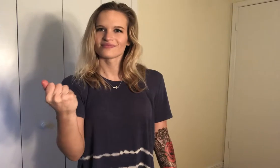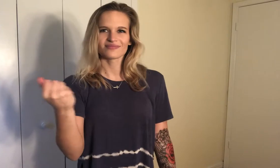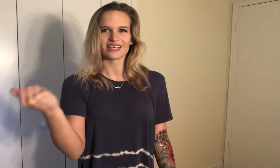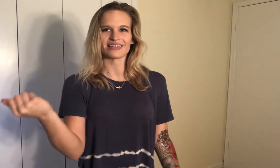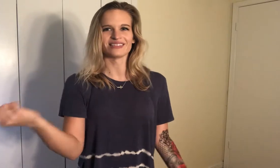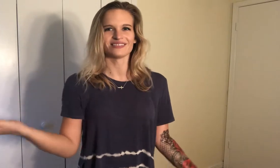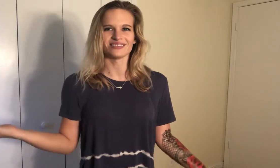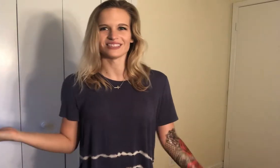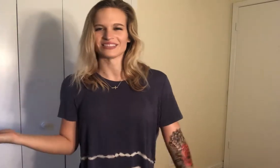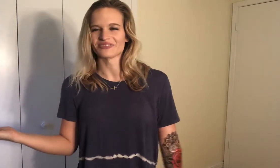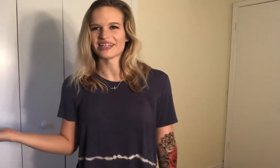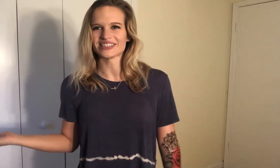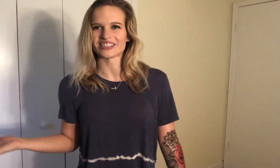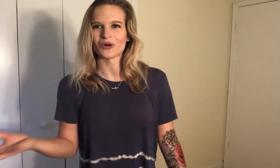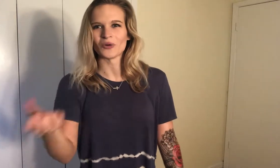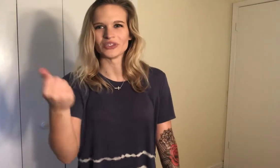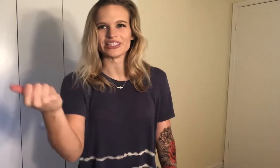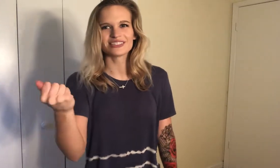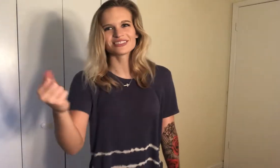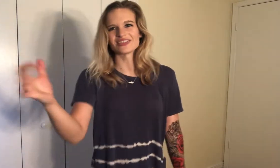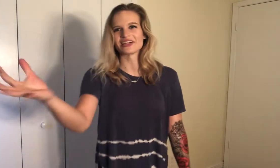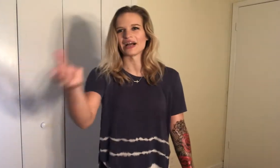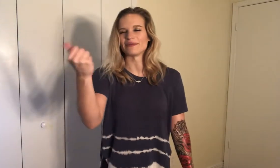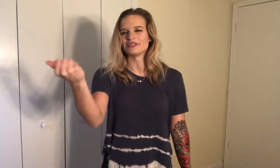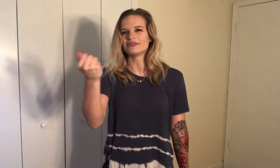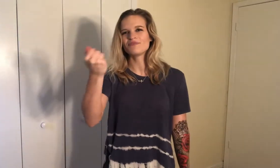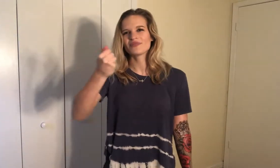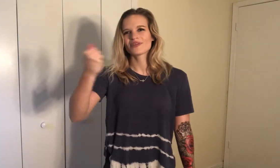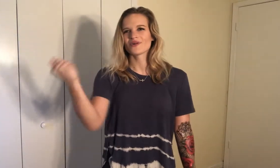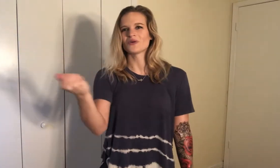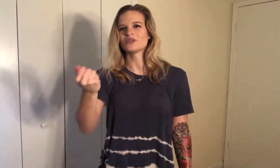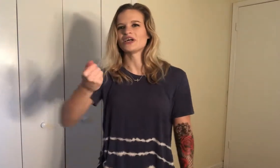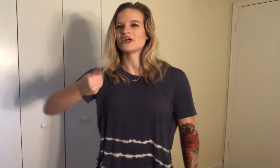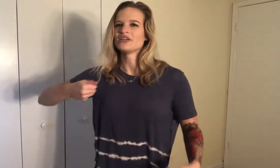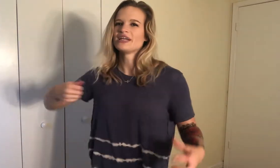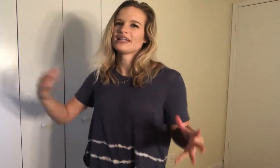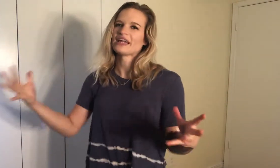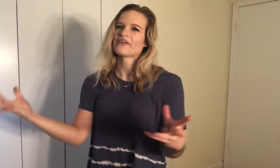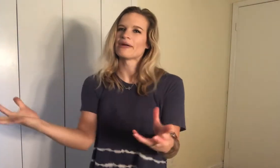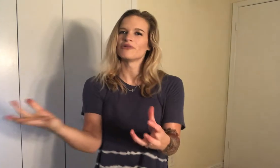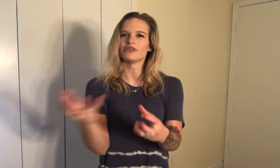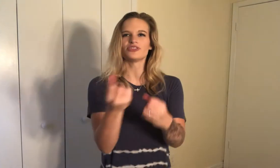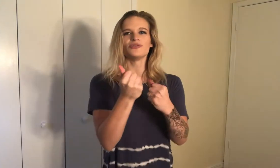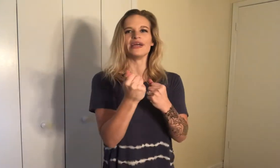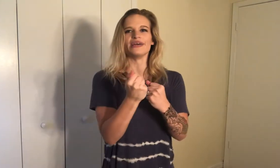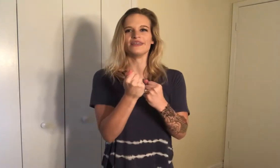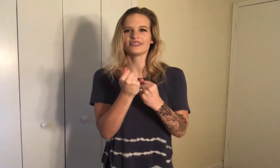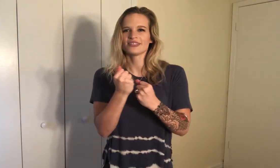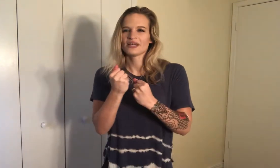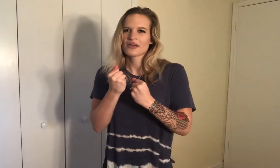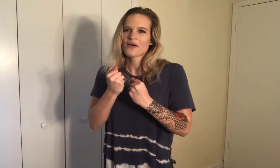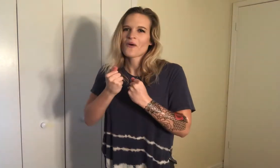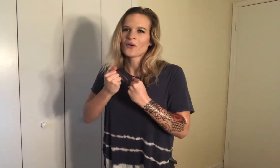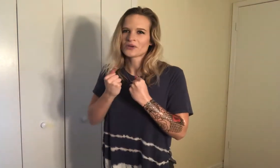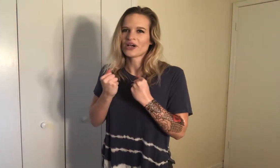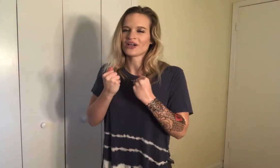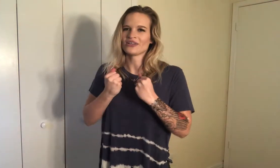like your regular holding so I grabbed it hold on and then I grabbed it with two hands hold on